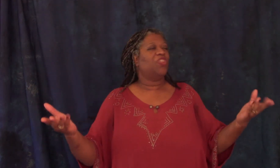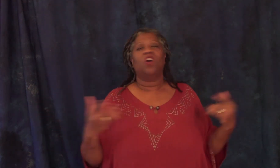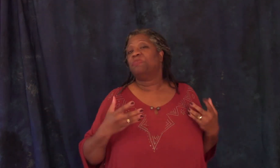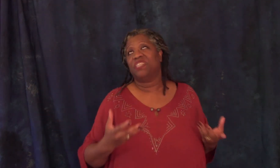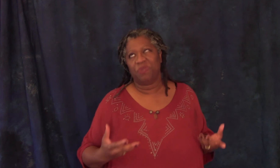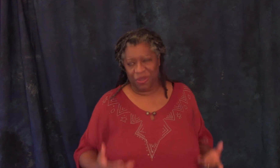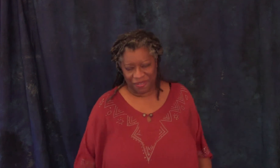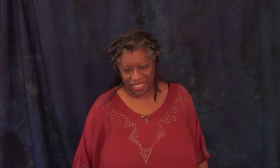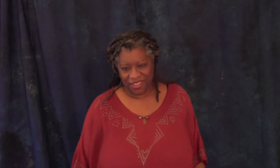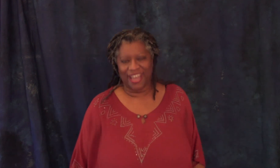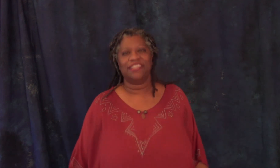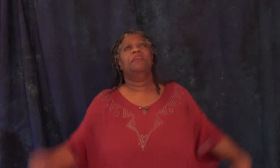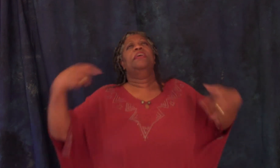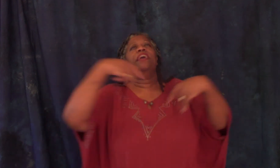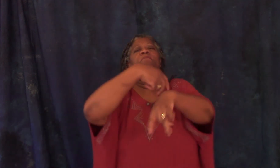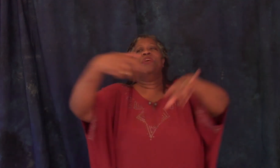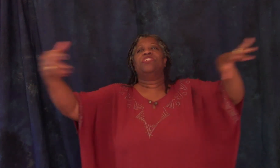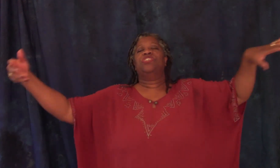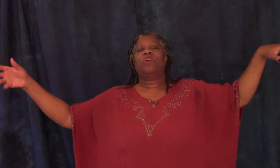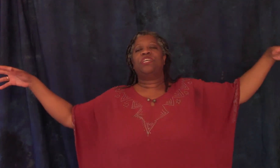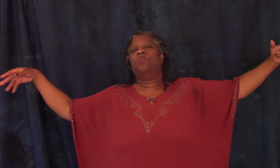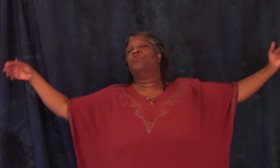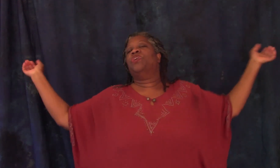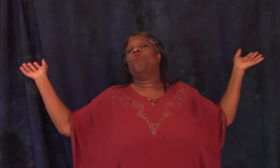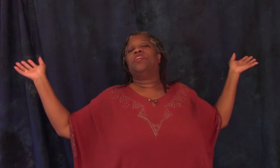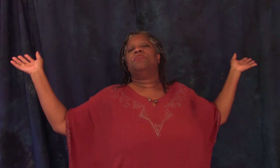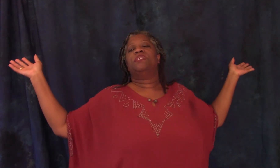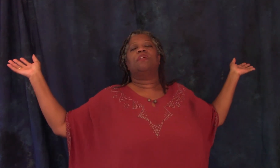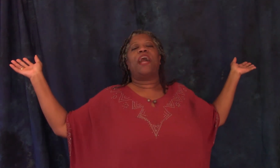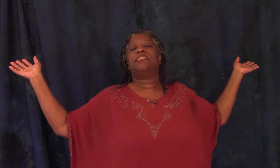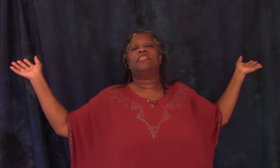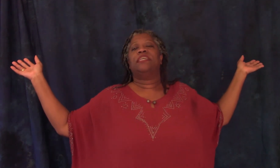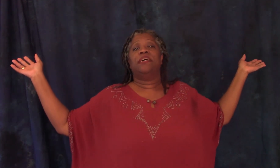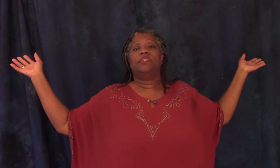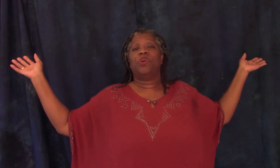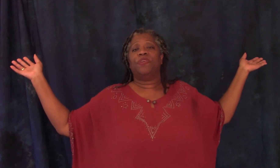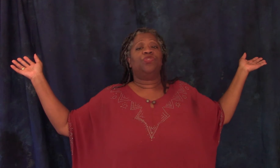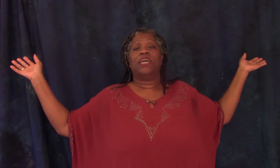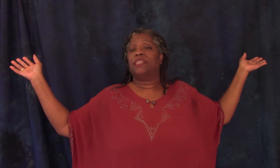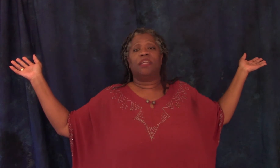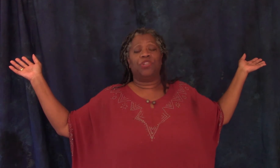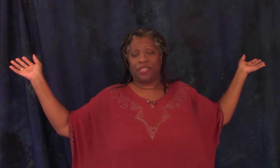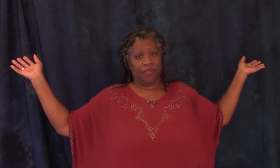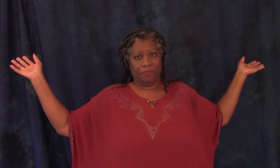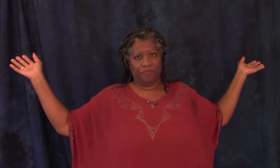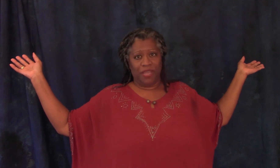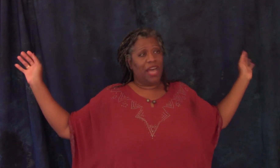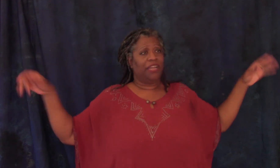the halls because he was so lovely to look at he had mirrors in his dressing room so he could watch himself as his servants dressed and undressed him and he had